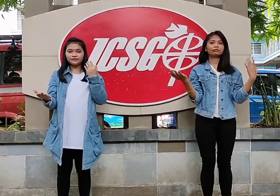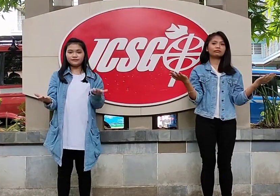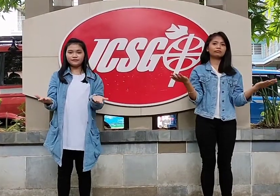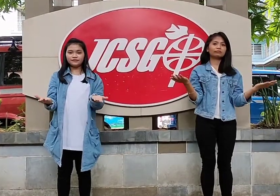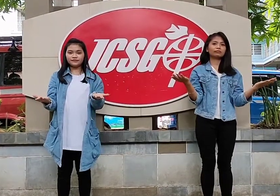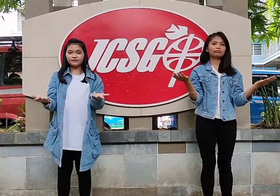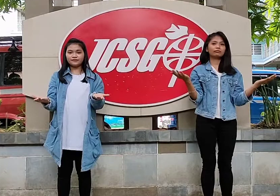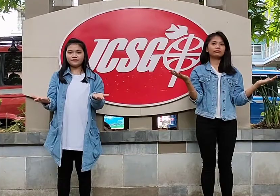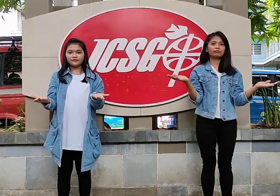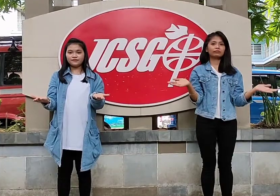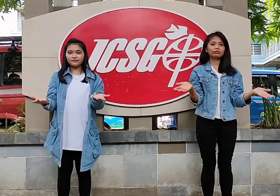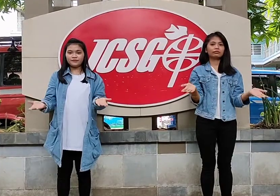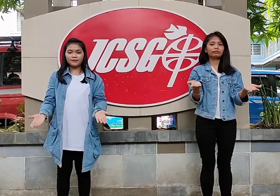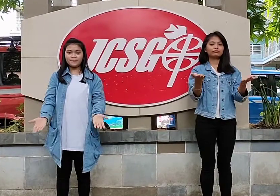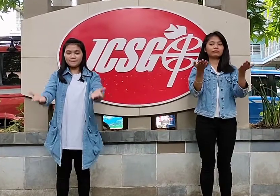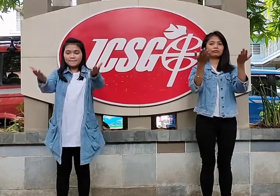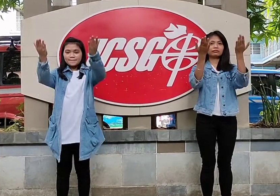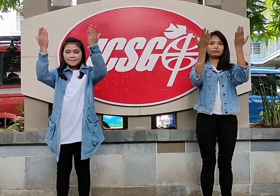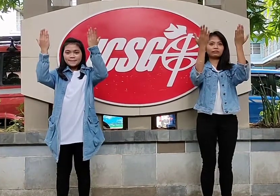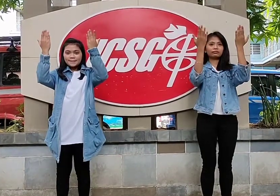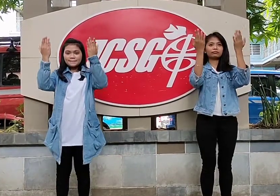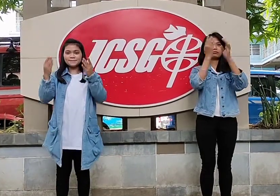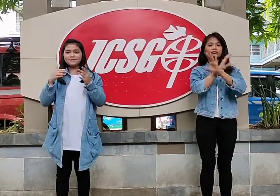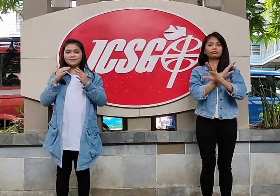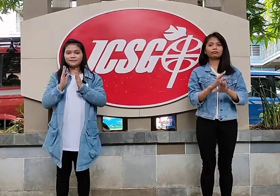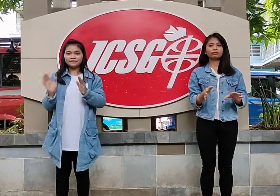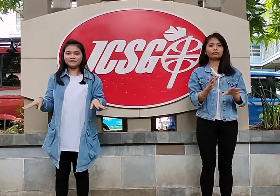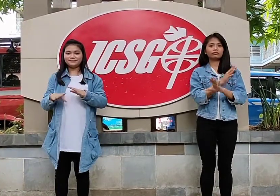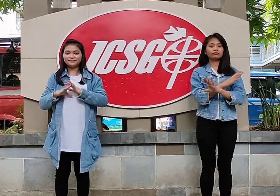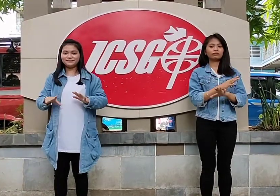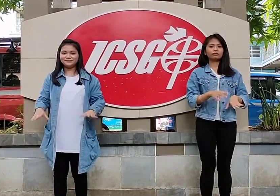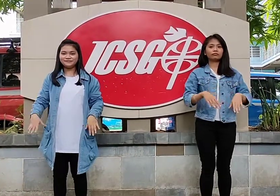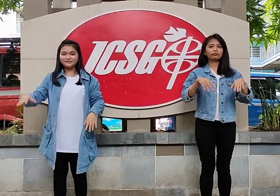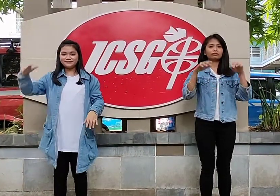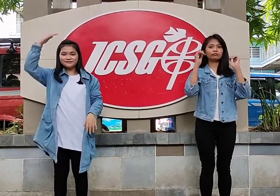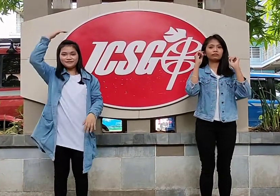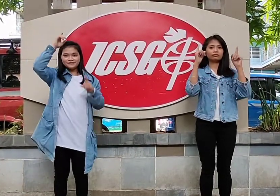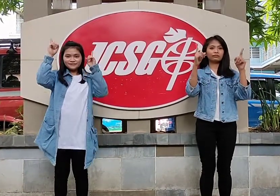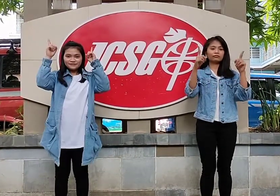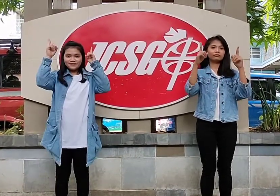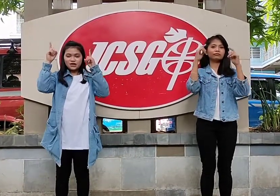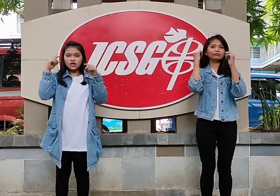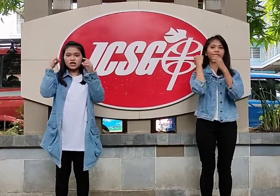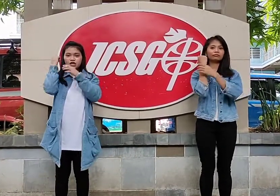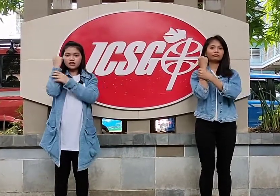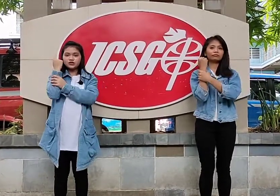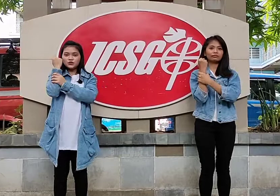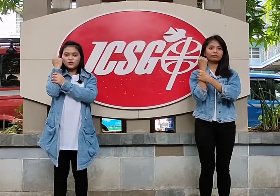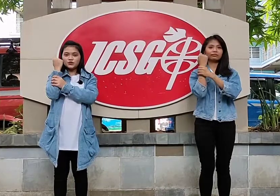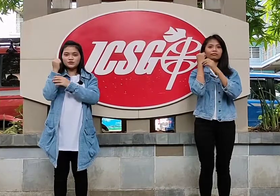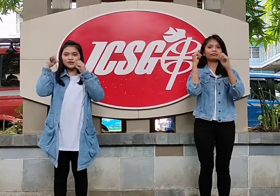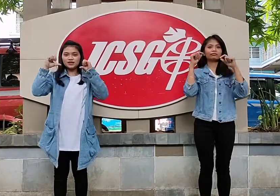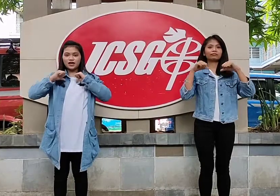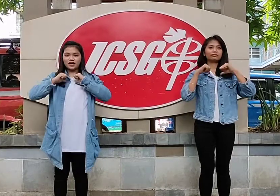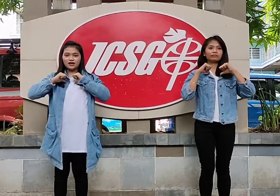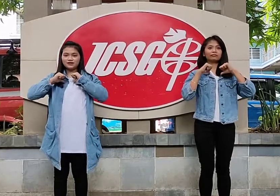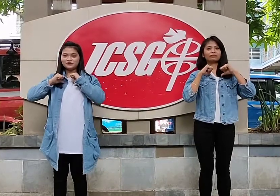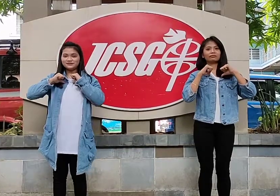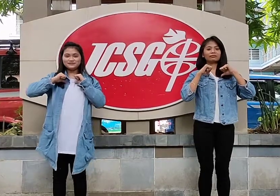mom and dad to him I don't have to wait cause God can use me now